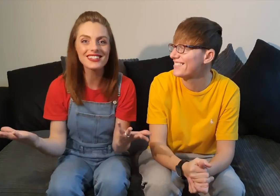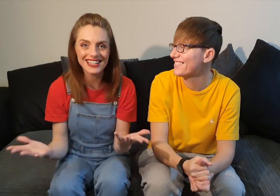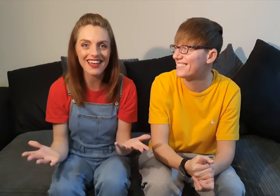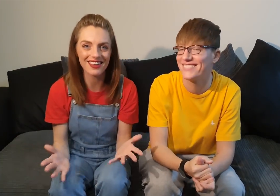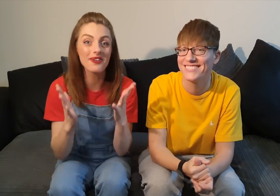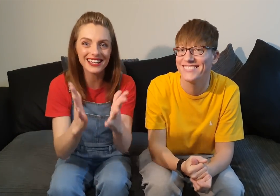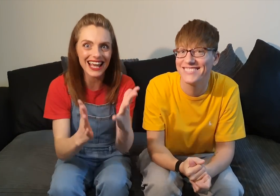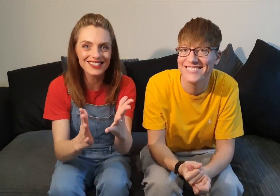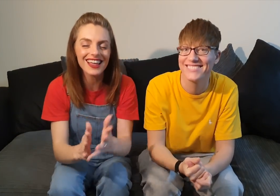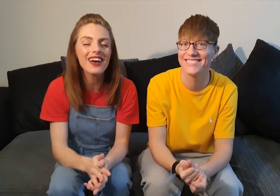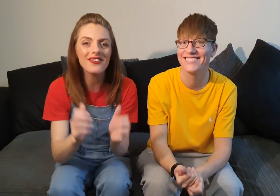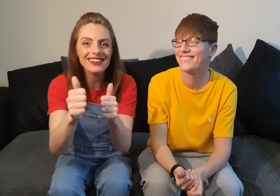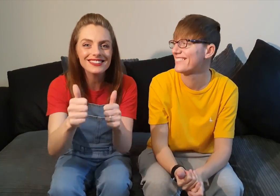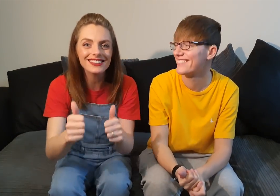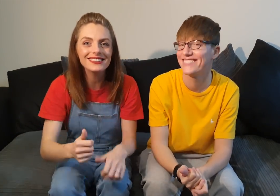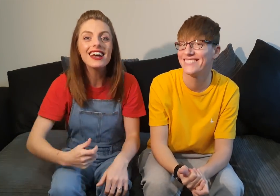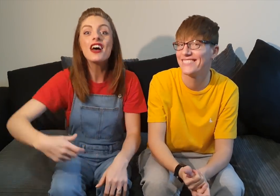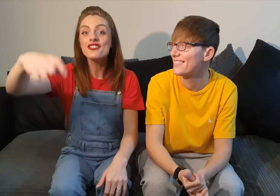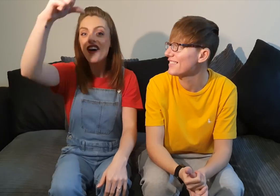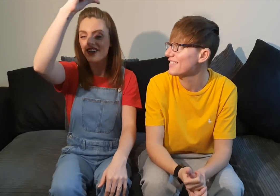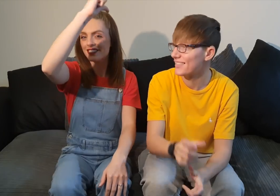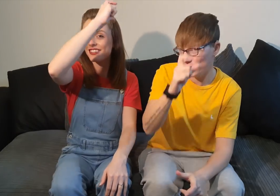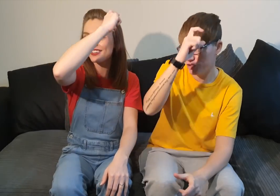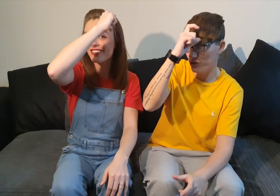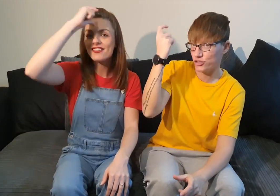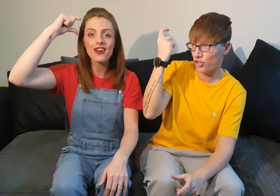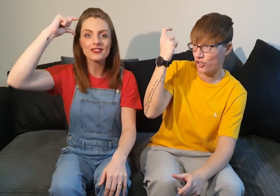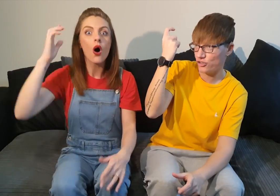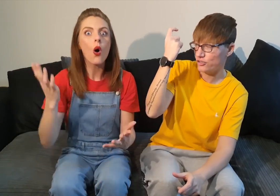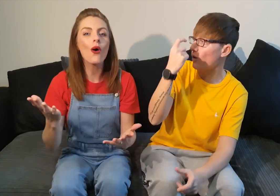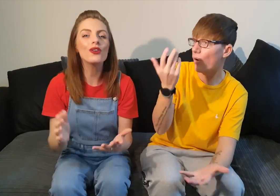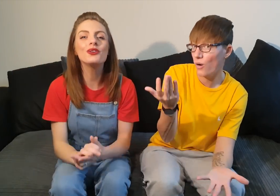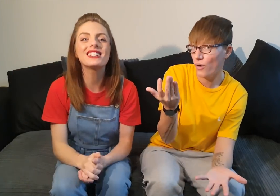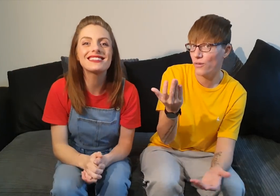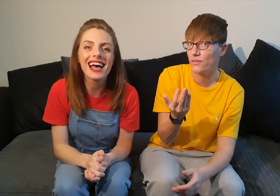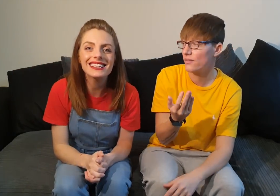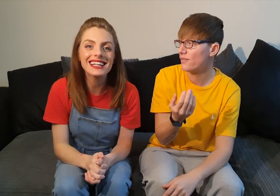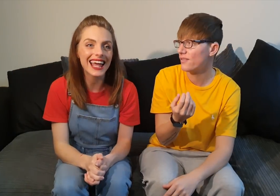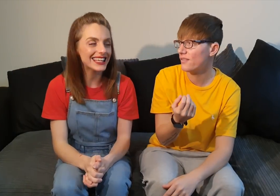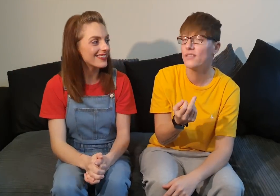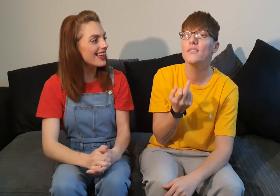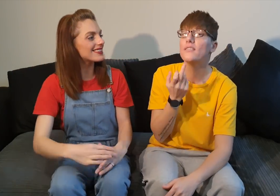together we're getting there well done nurse nurse or you can sign it like this